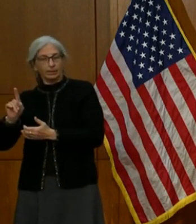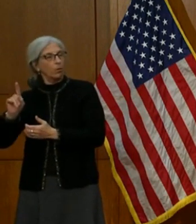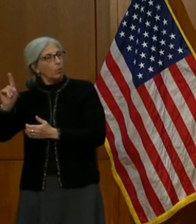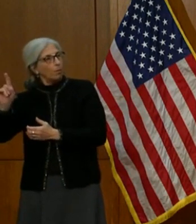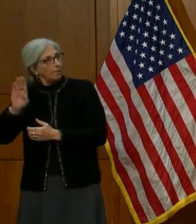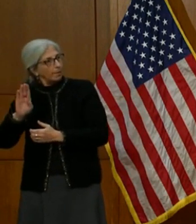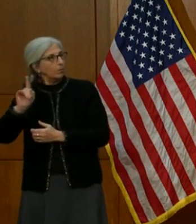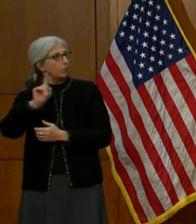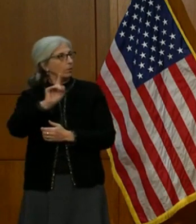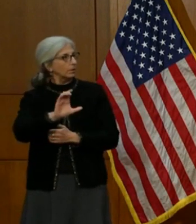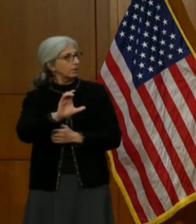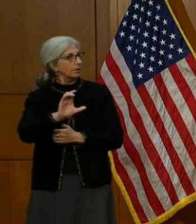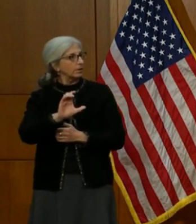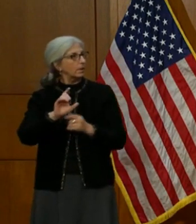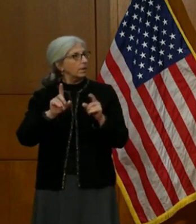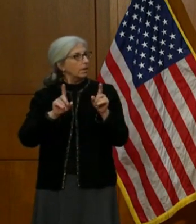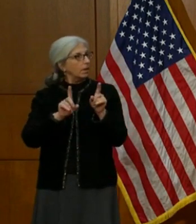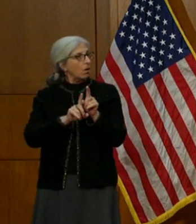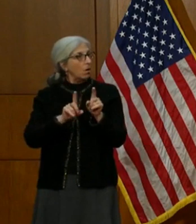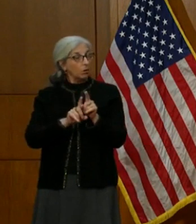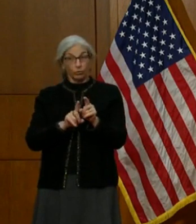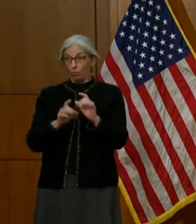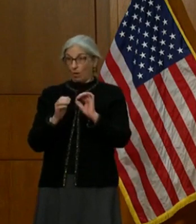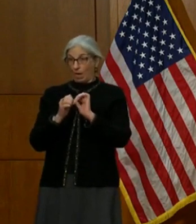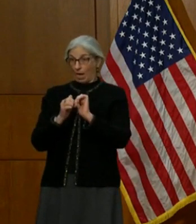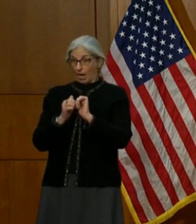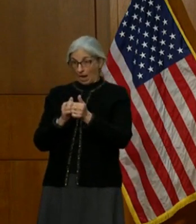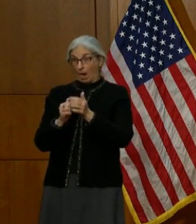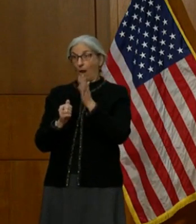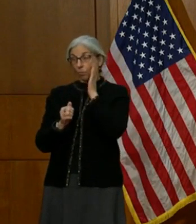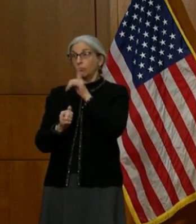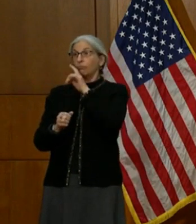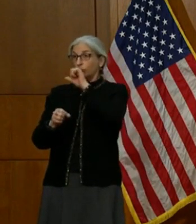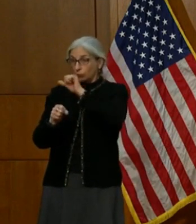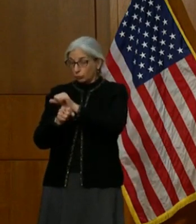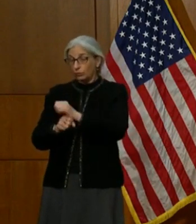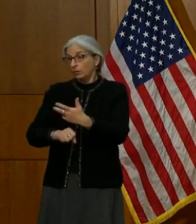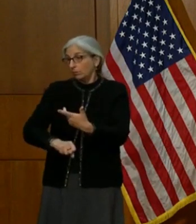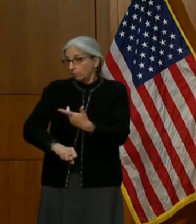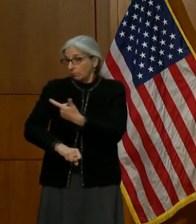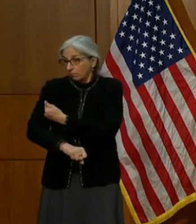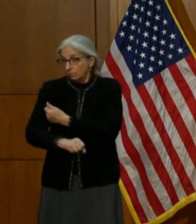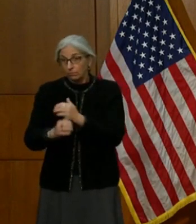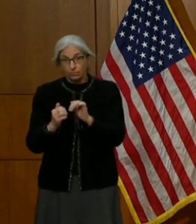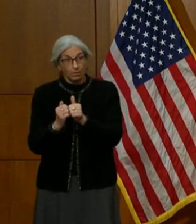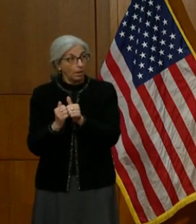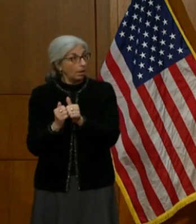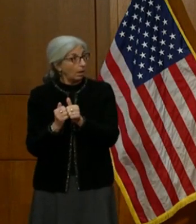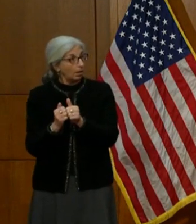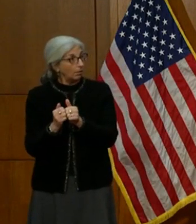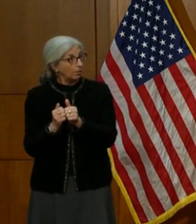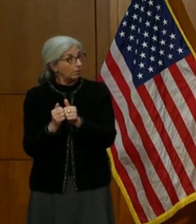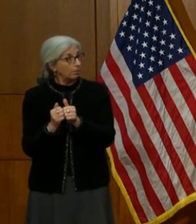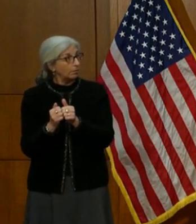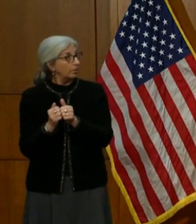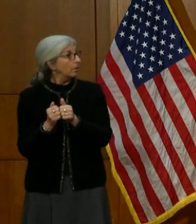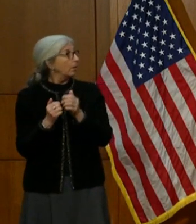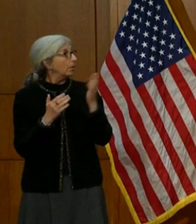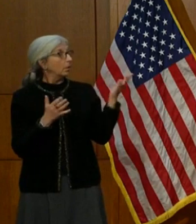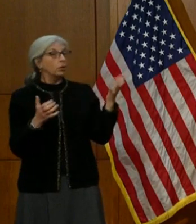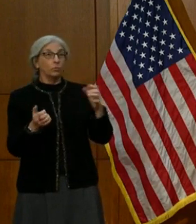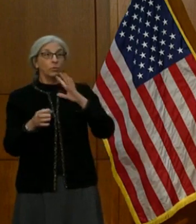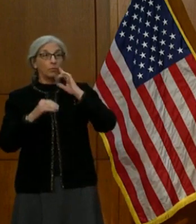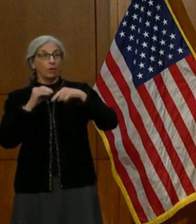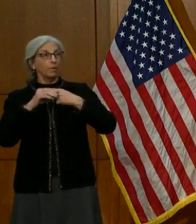actually going to go through getting those out to people. Do you want to address the different groups? think